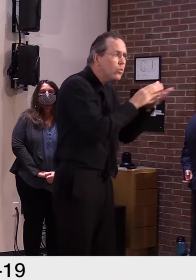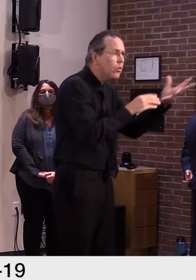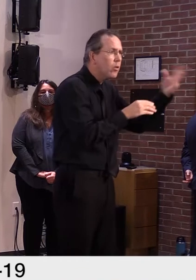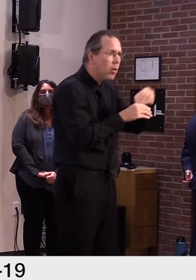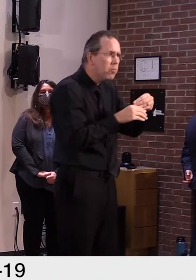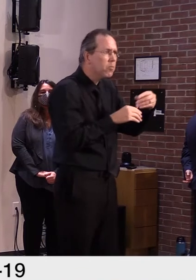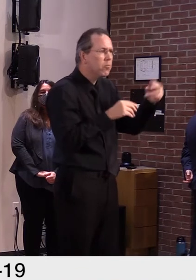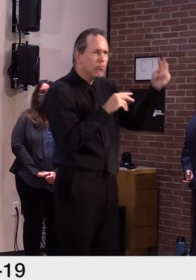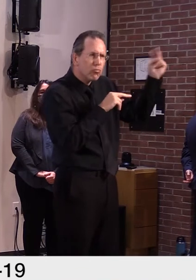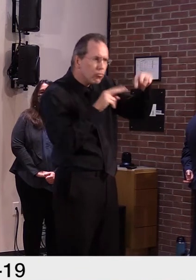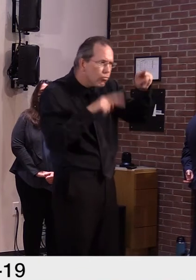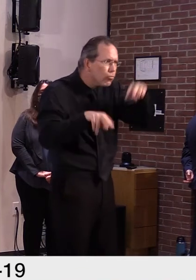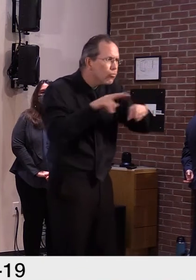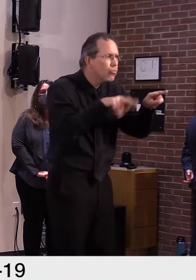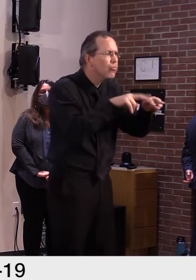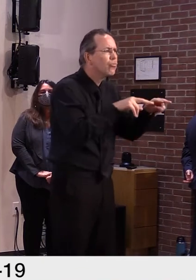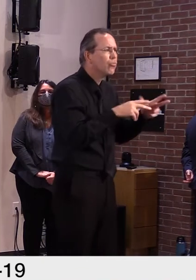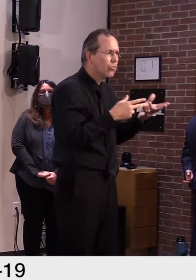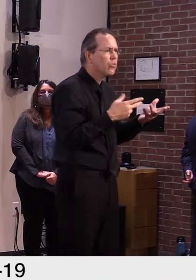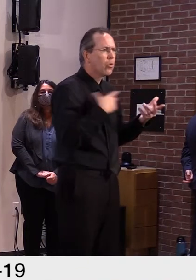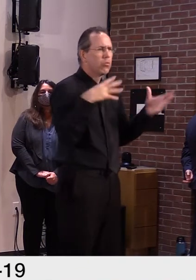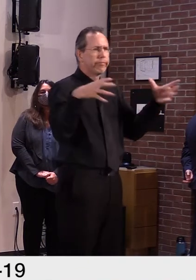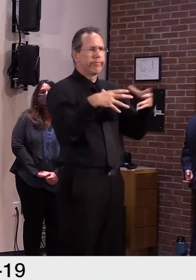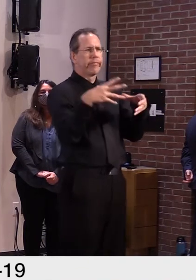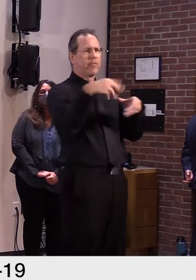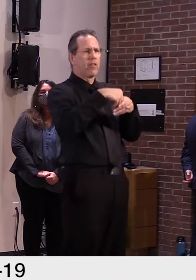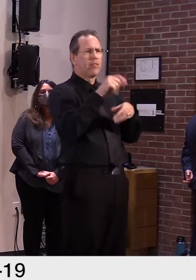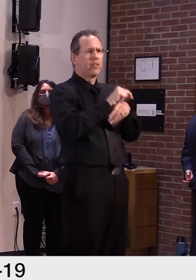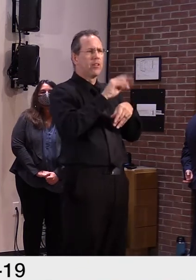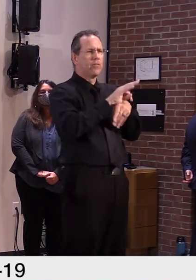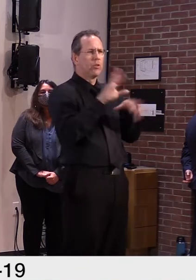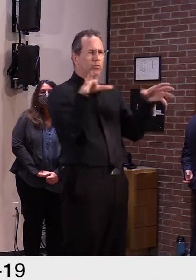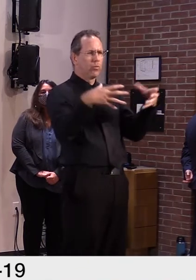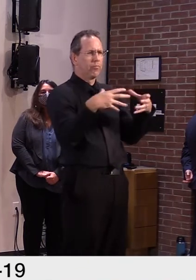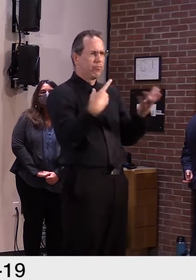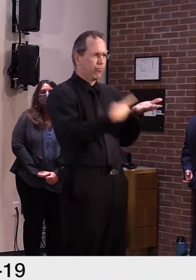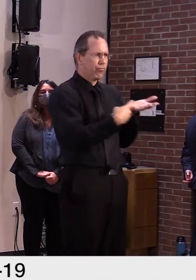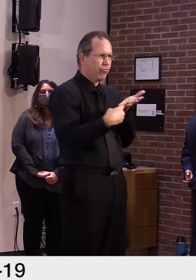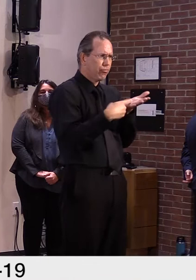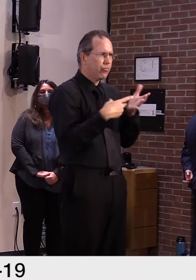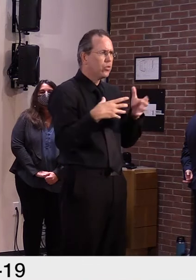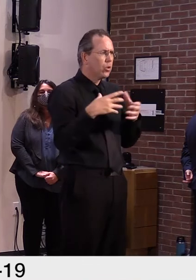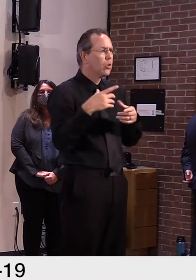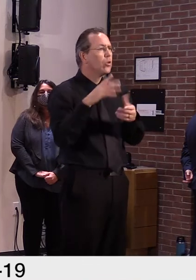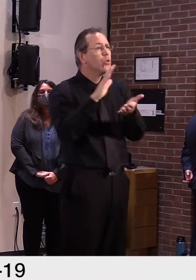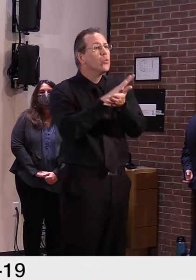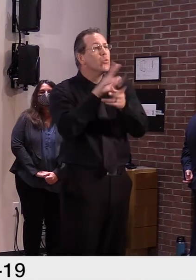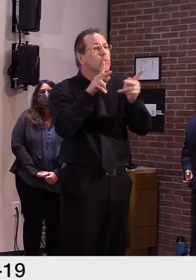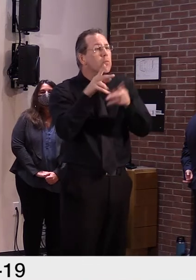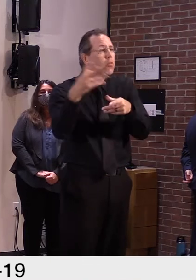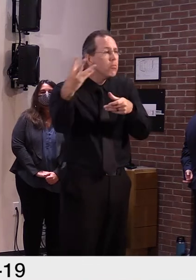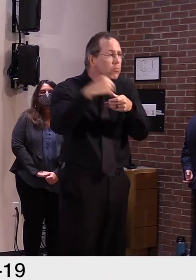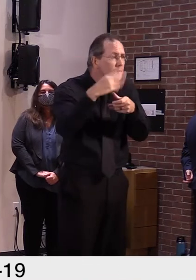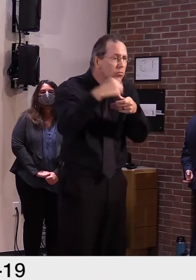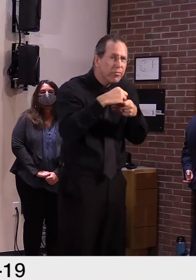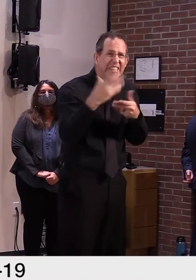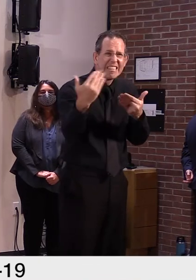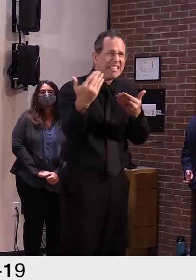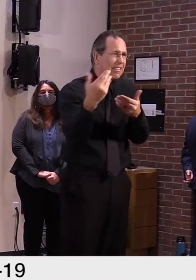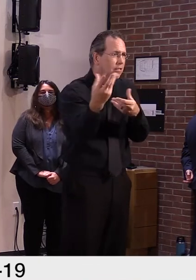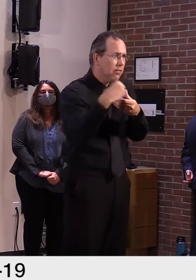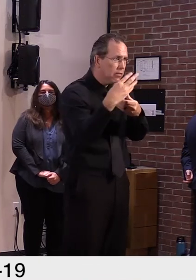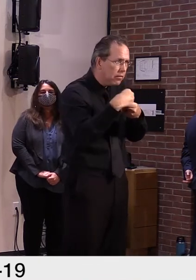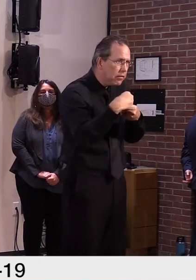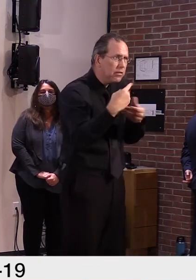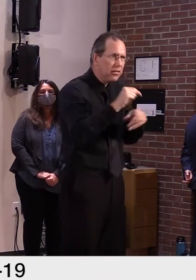But that needs to be informed to a certain extent based on practice. So we're constantly, as I mentioned earlier, creating these FAQ documents that